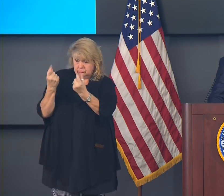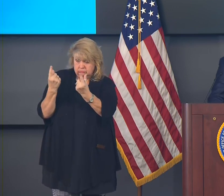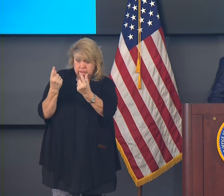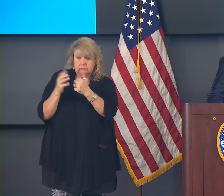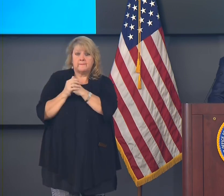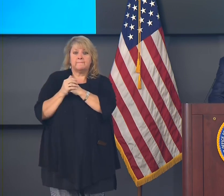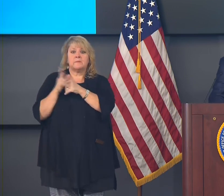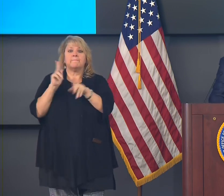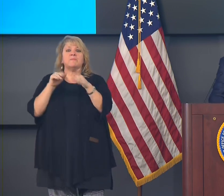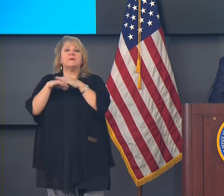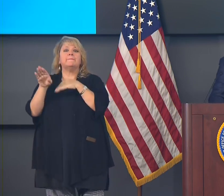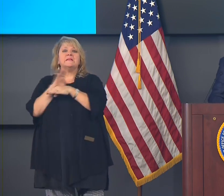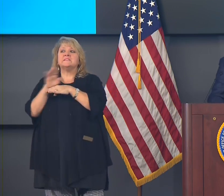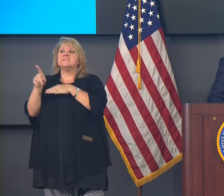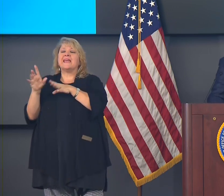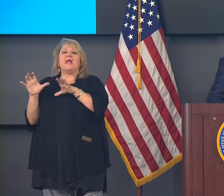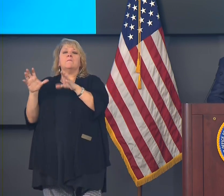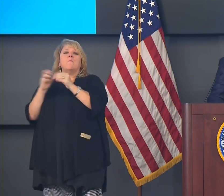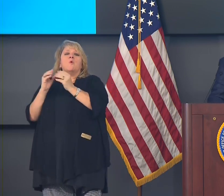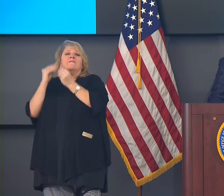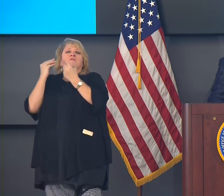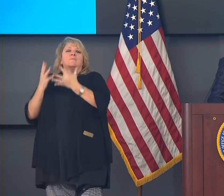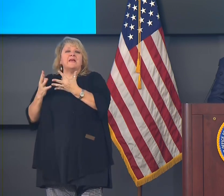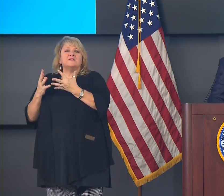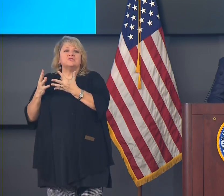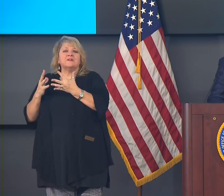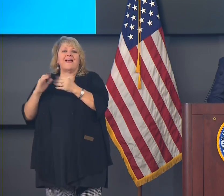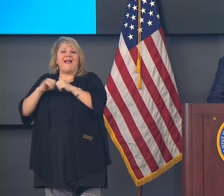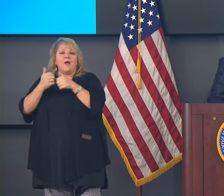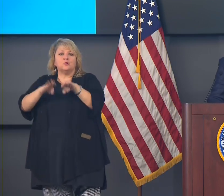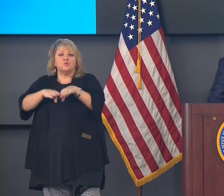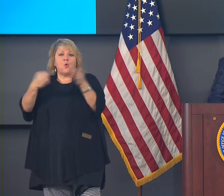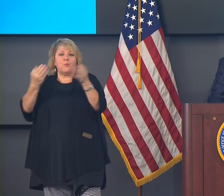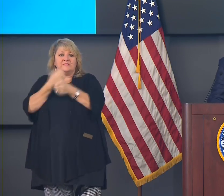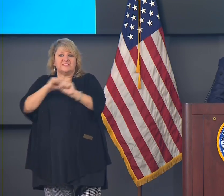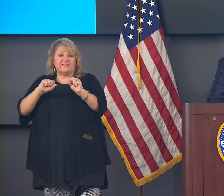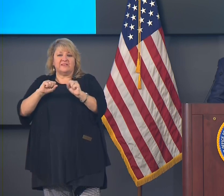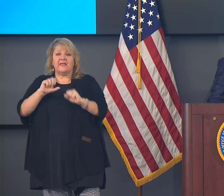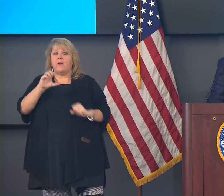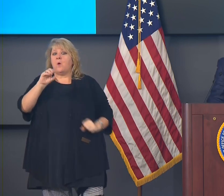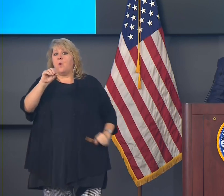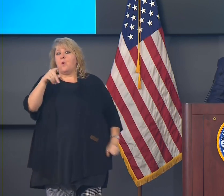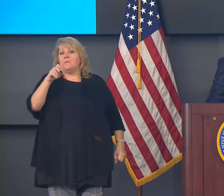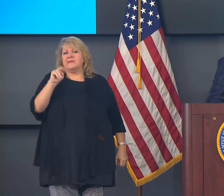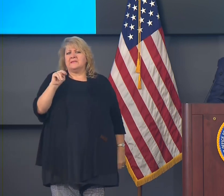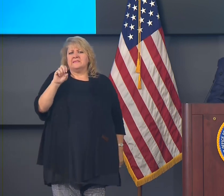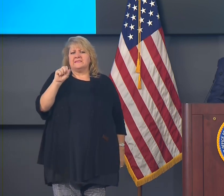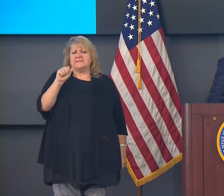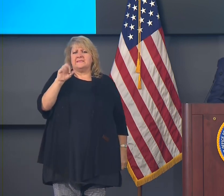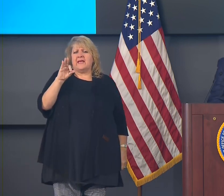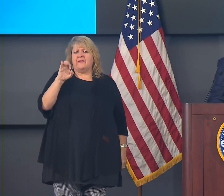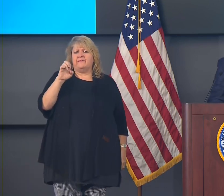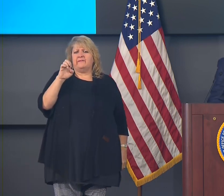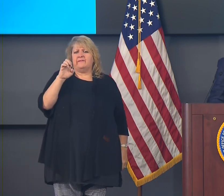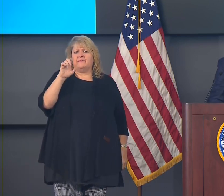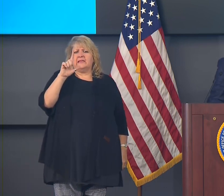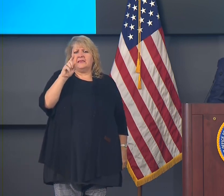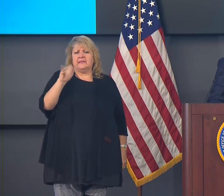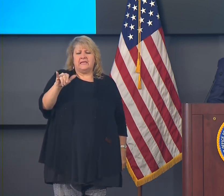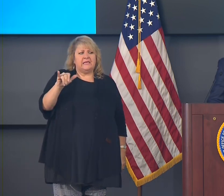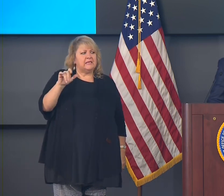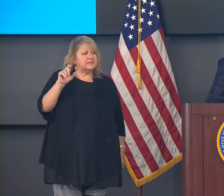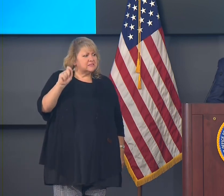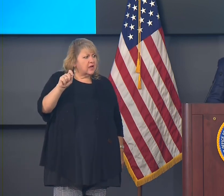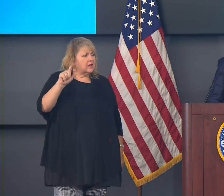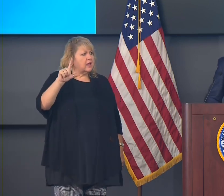Individuals and businesses can get more information on opensafely.la.gov. I think I got that right, huh? opensafely